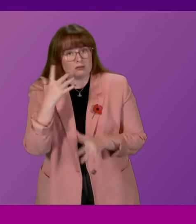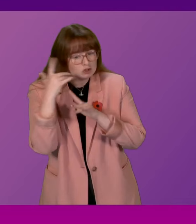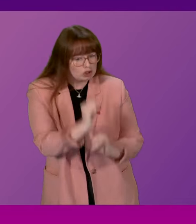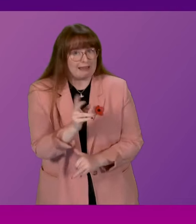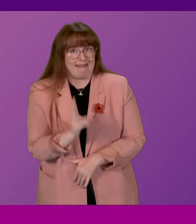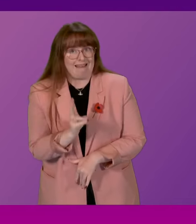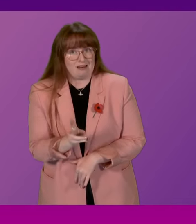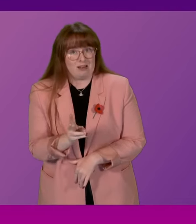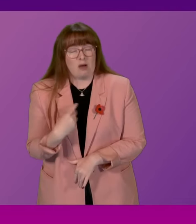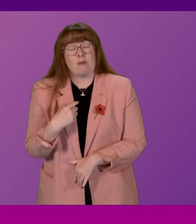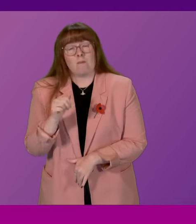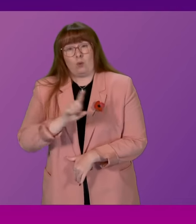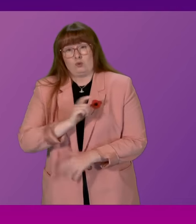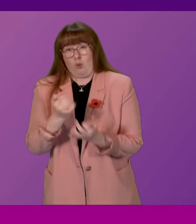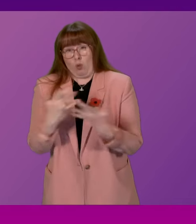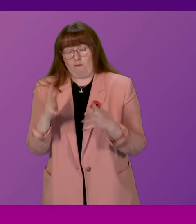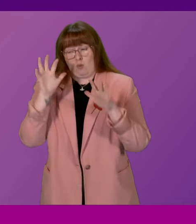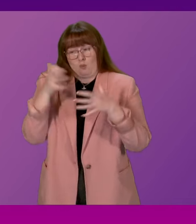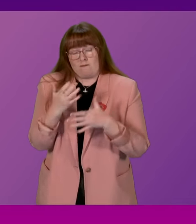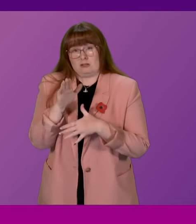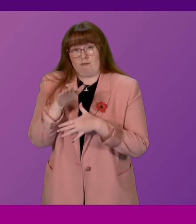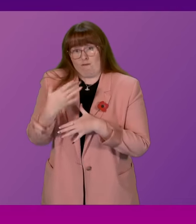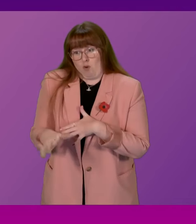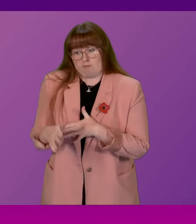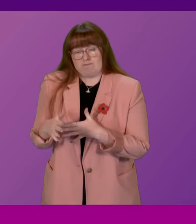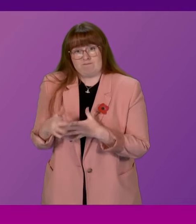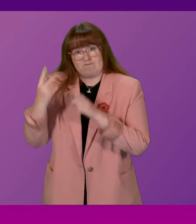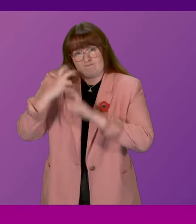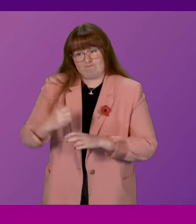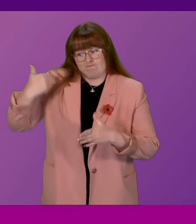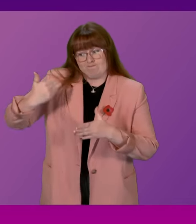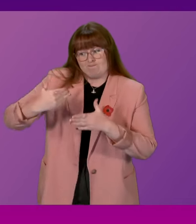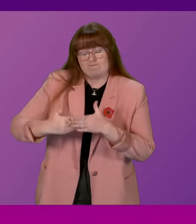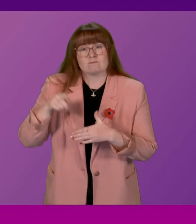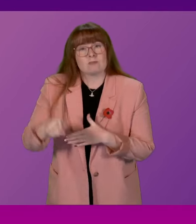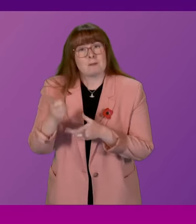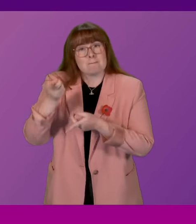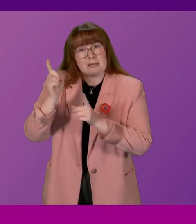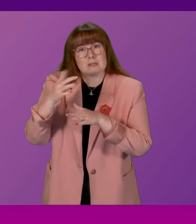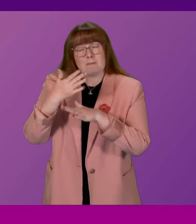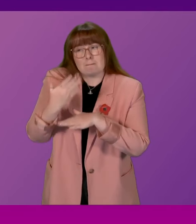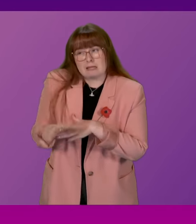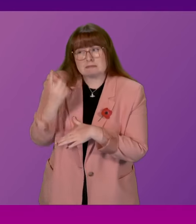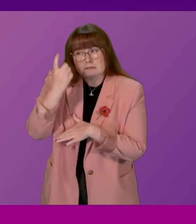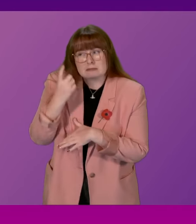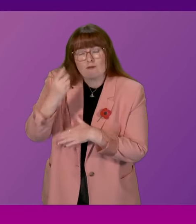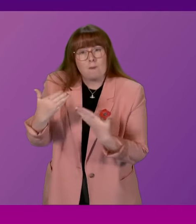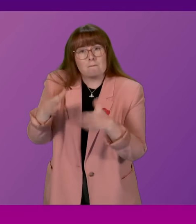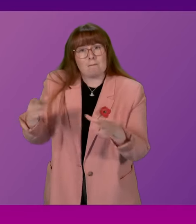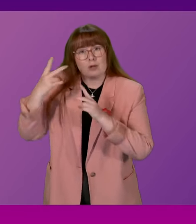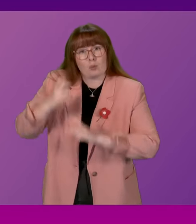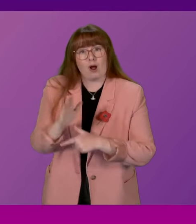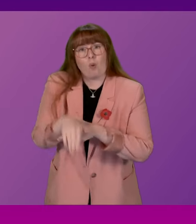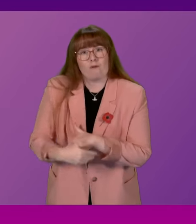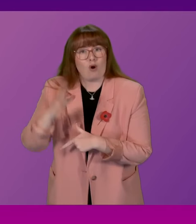outstanding concerns which have been contained within the inquiries to date, what consideration have ministers given to the need for a public inquiry into the